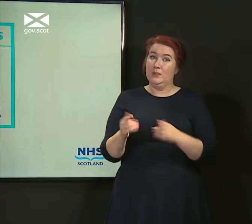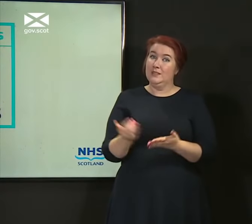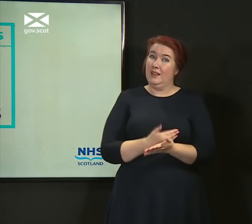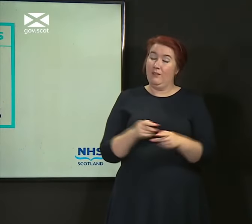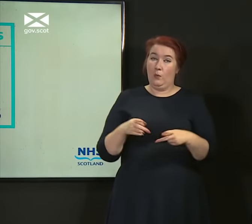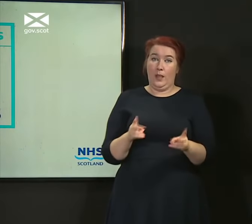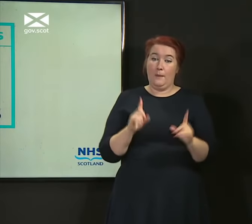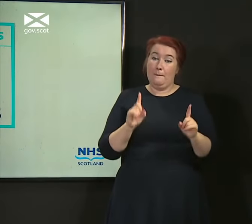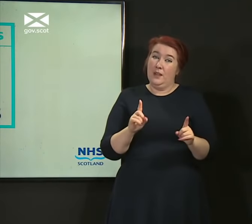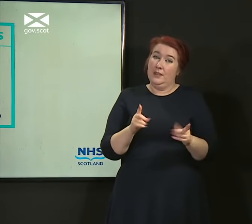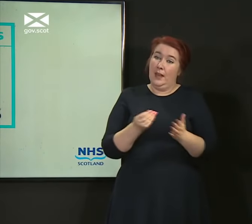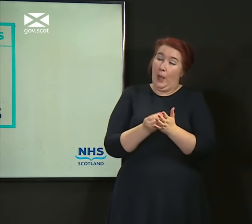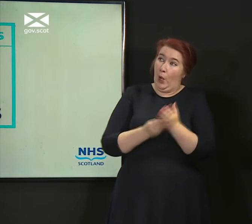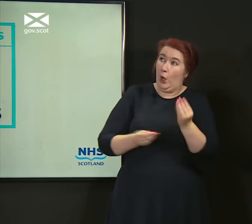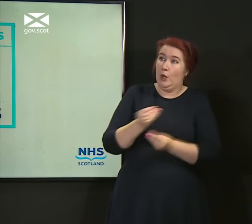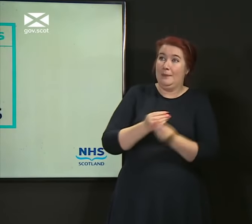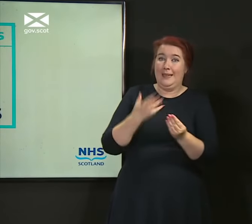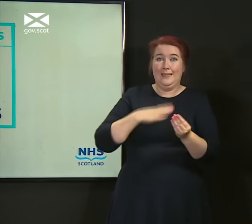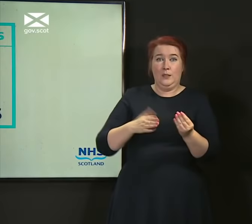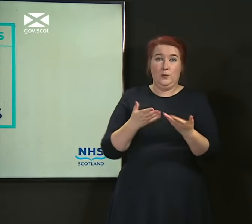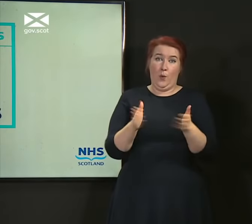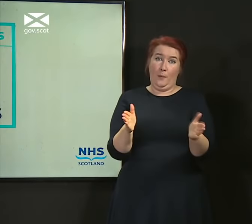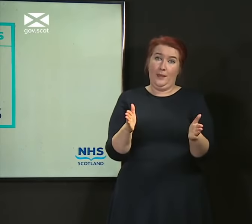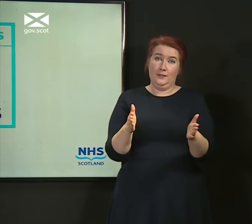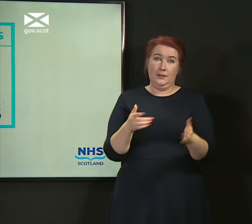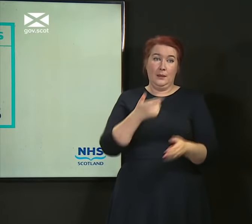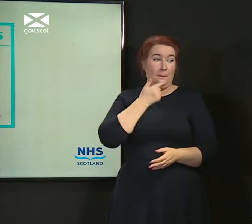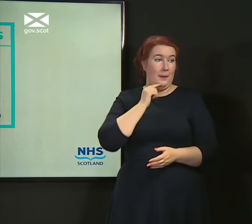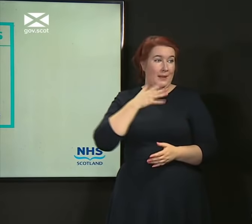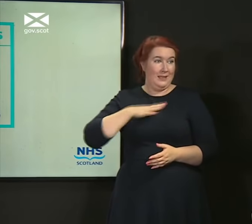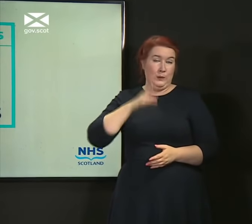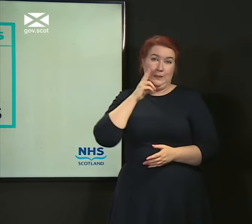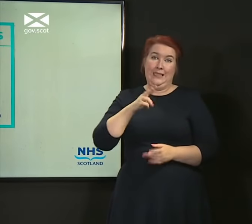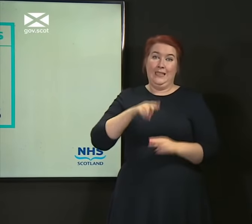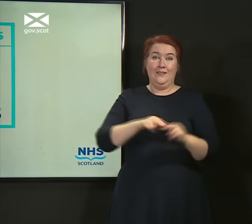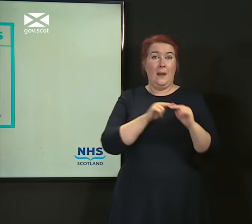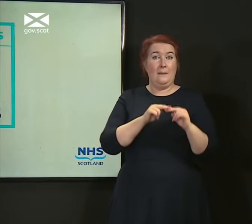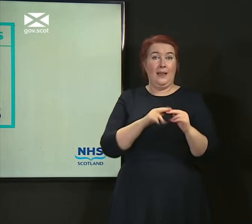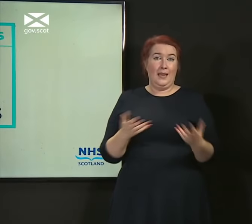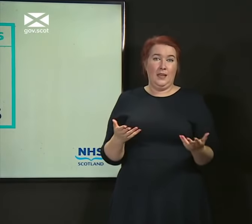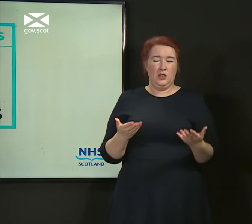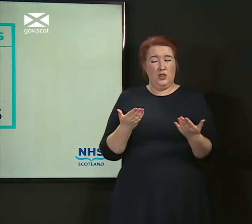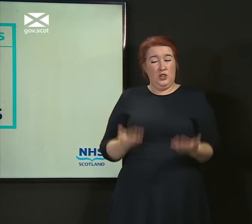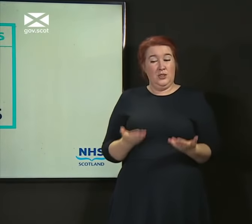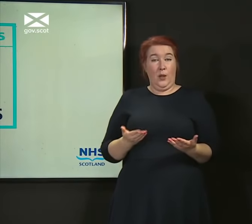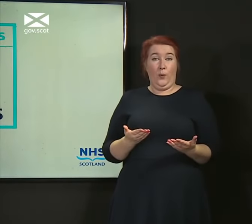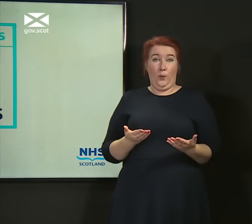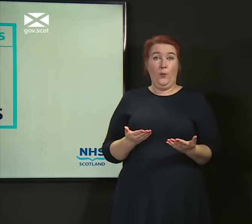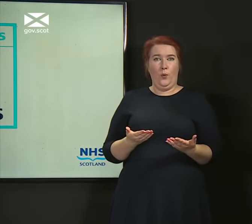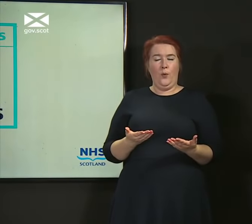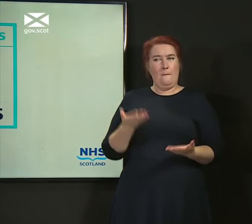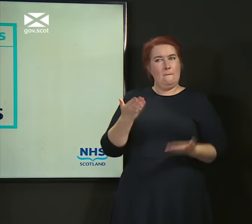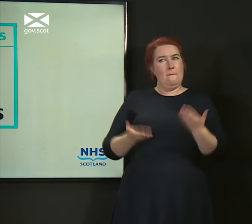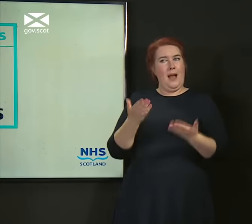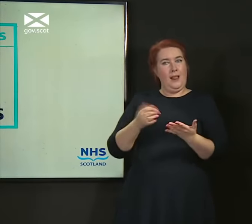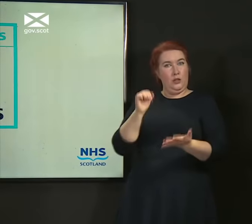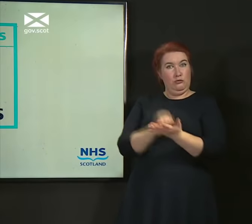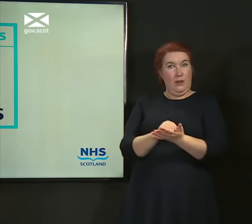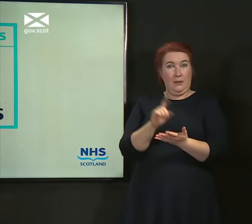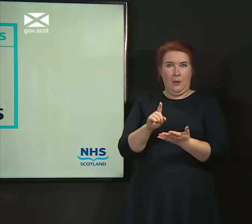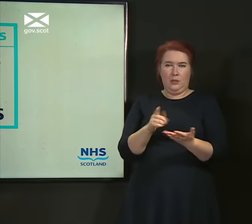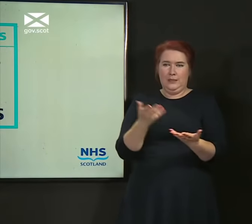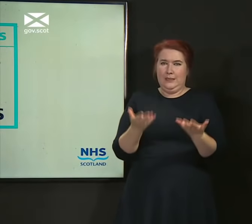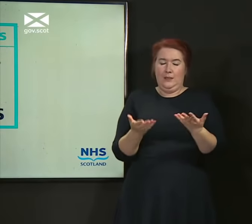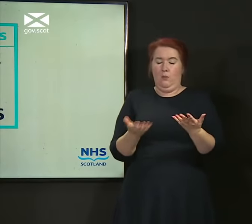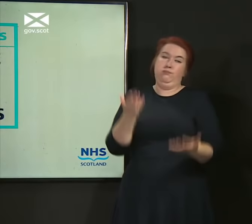the economy needs to open. People need to see their families. And just now, the balance is right. But it's so,